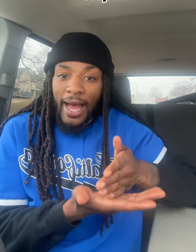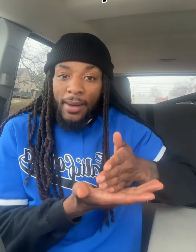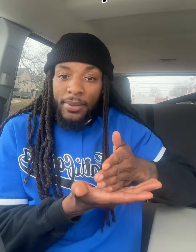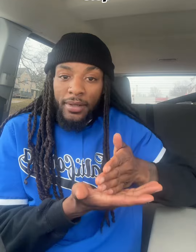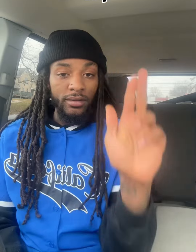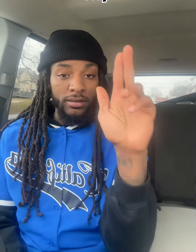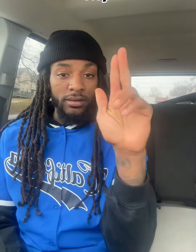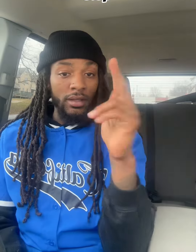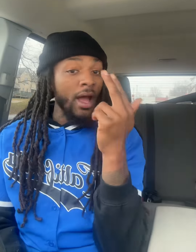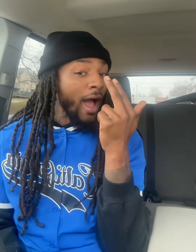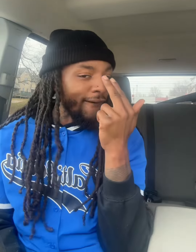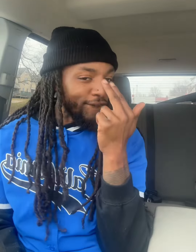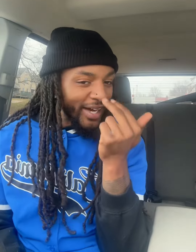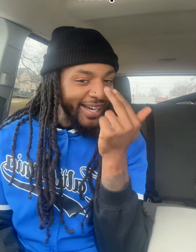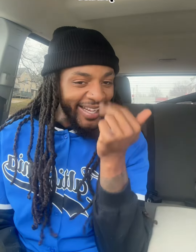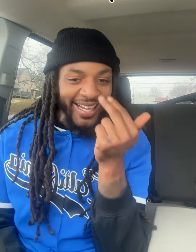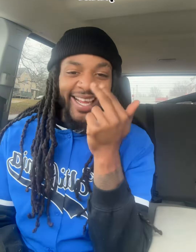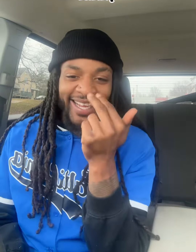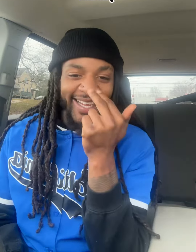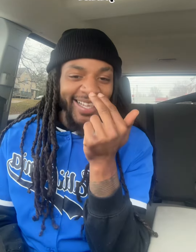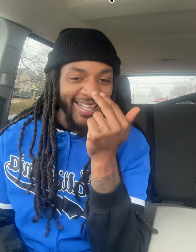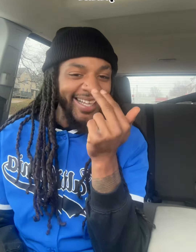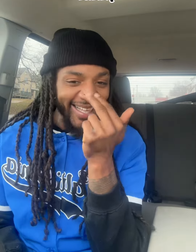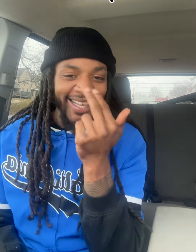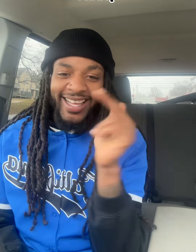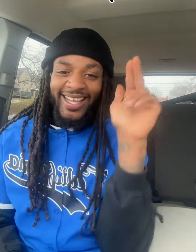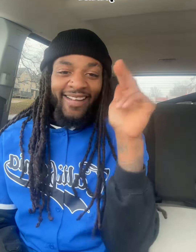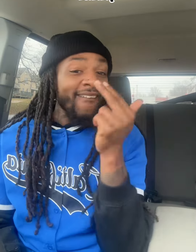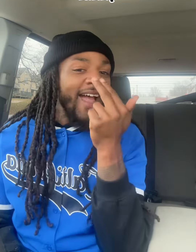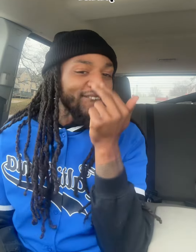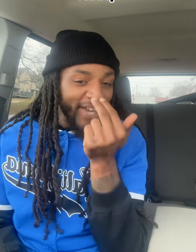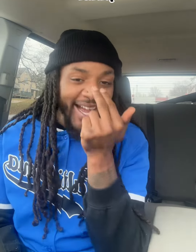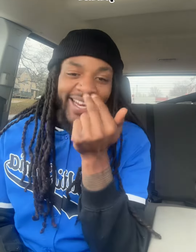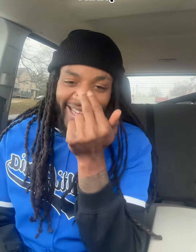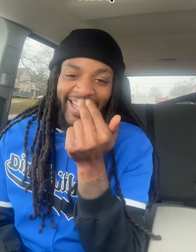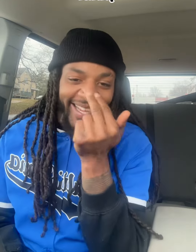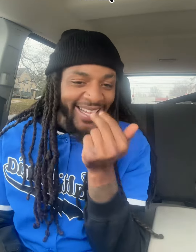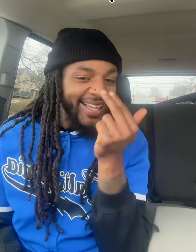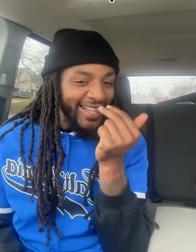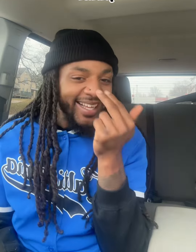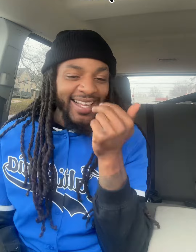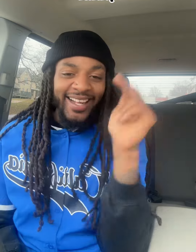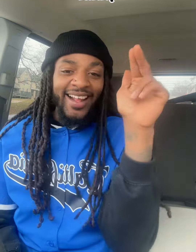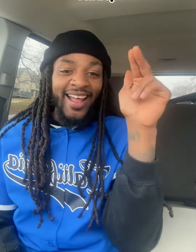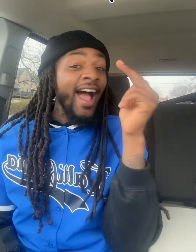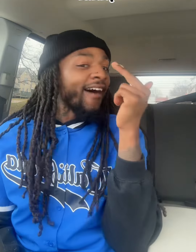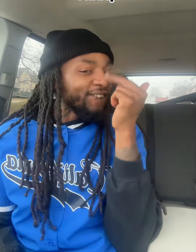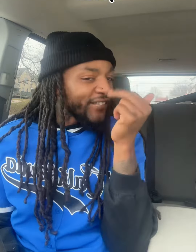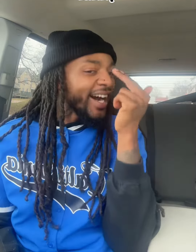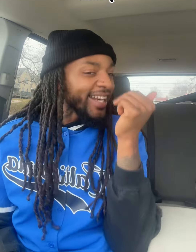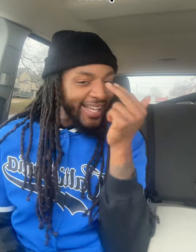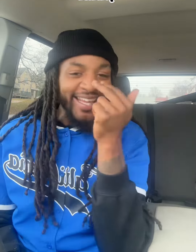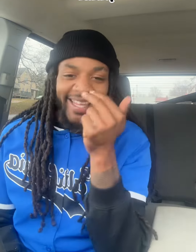Funny Funny Funny Funny Funny